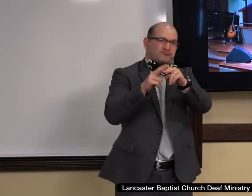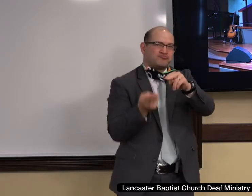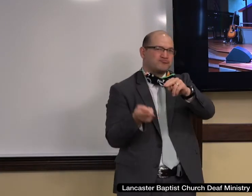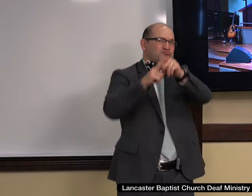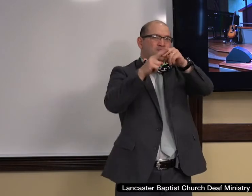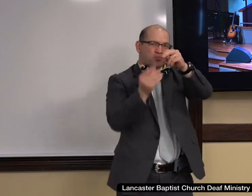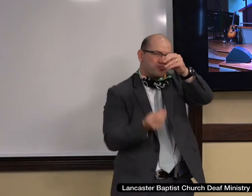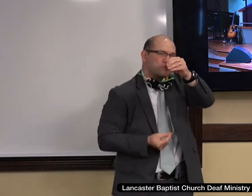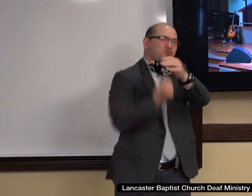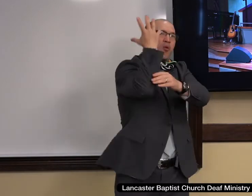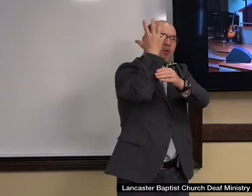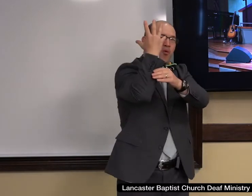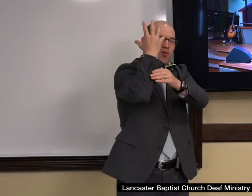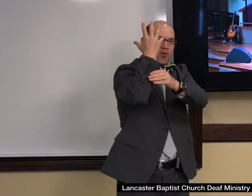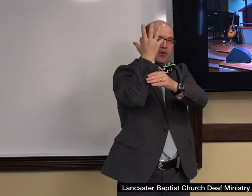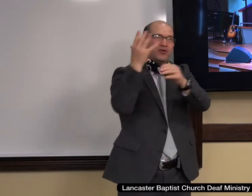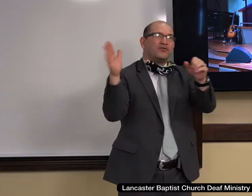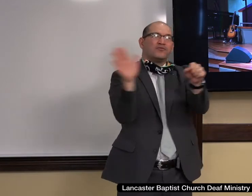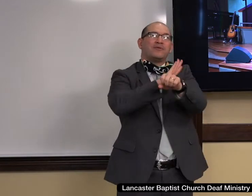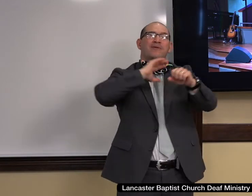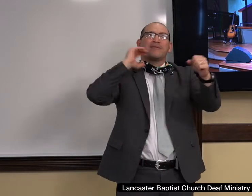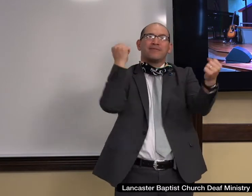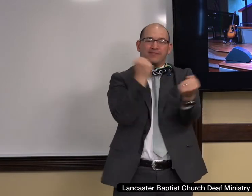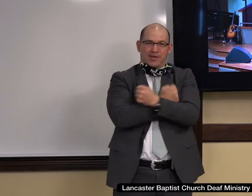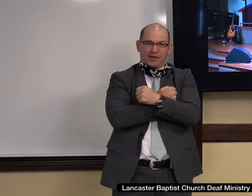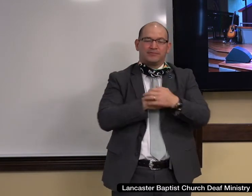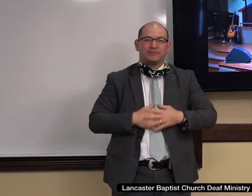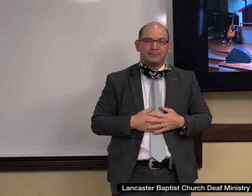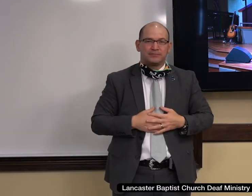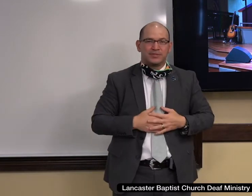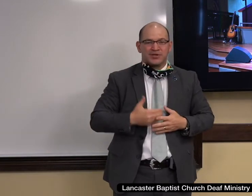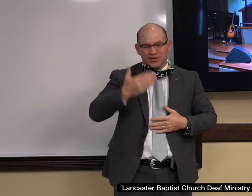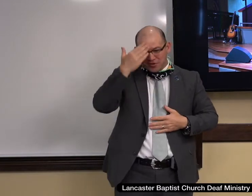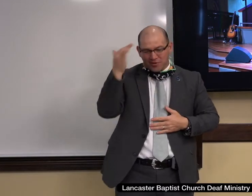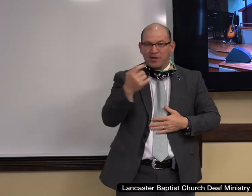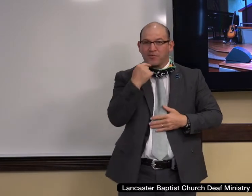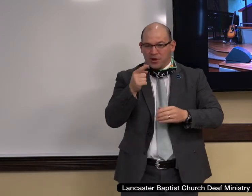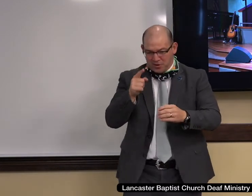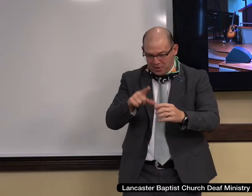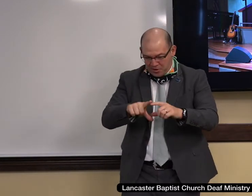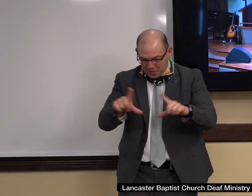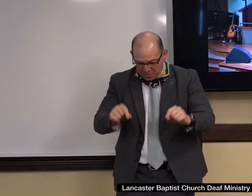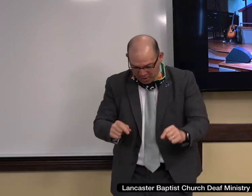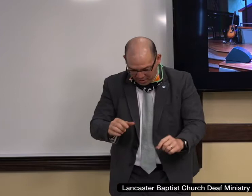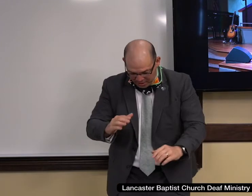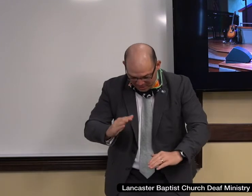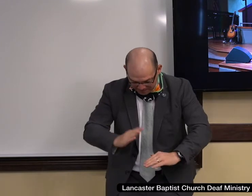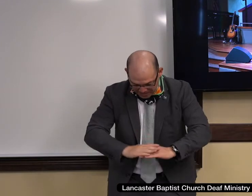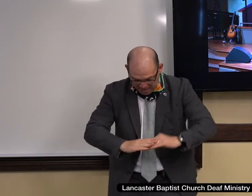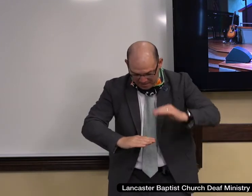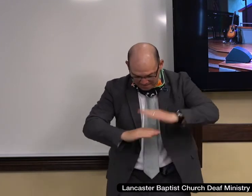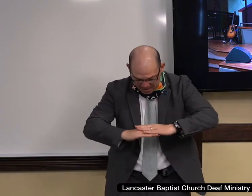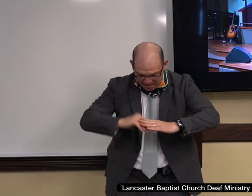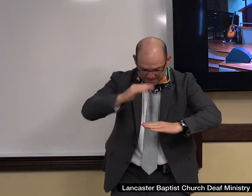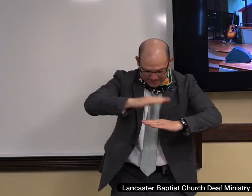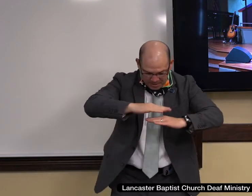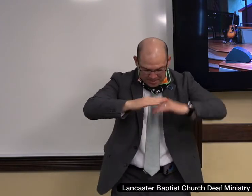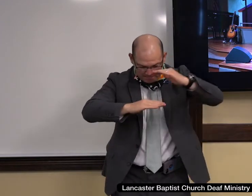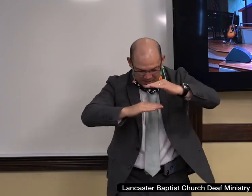of itself in love. Even as masonry is fit around that cornerstone, our lives are to be fit around the